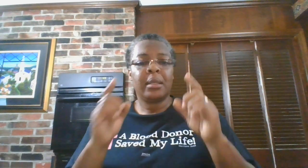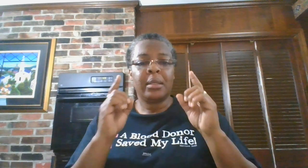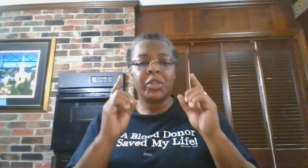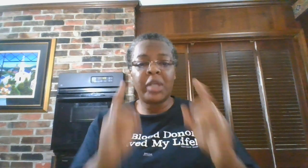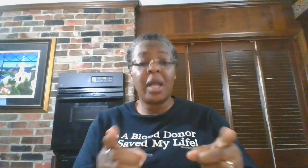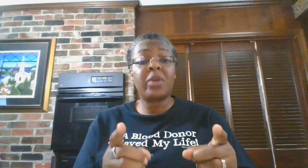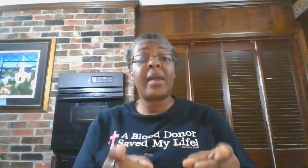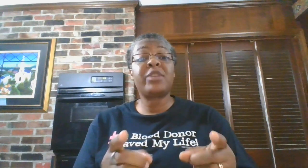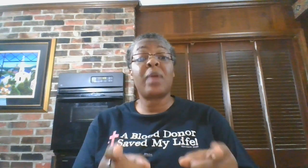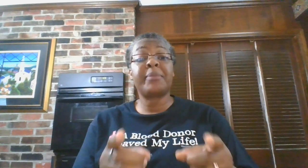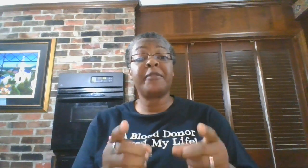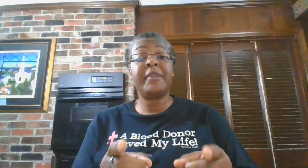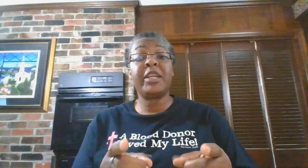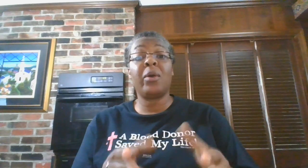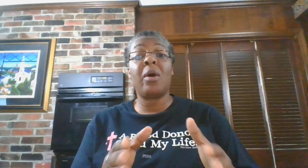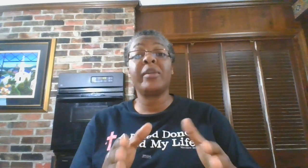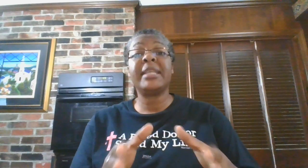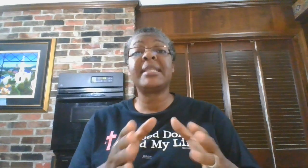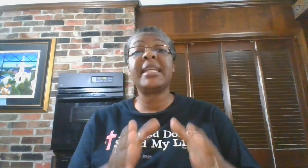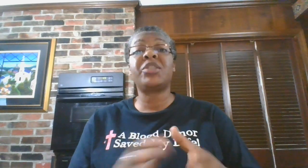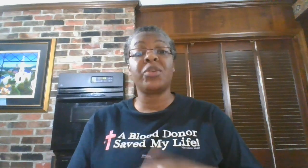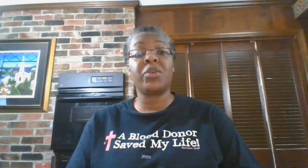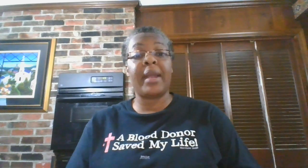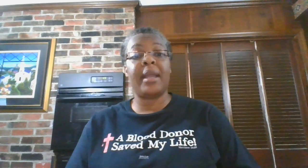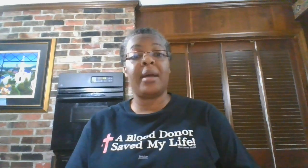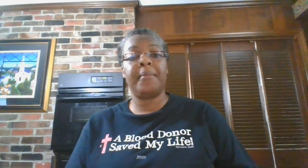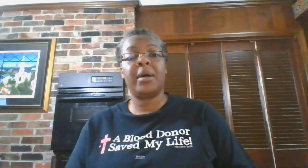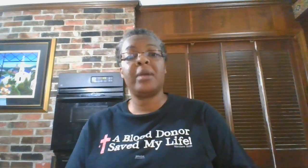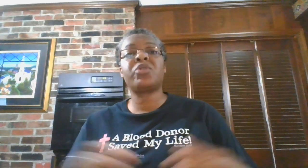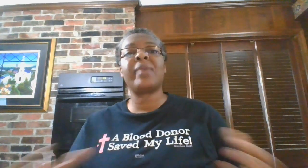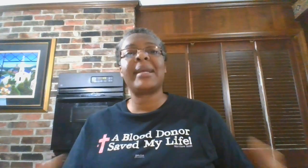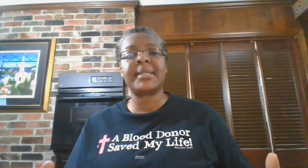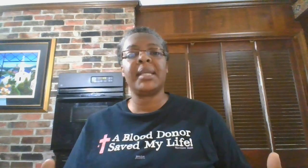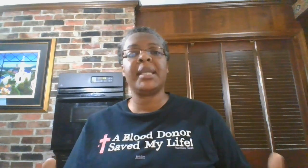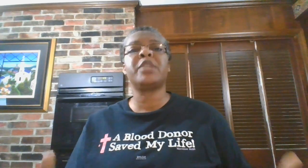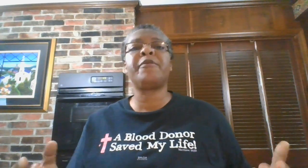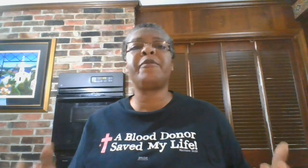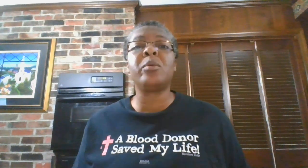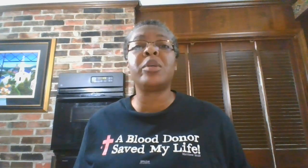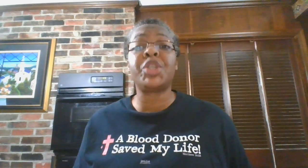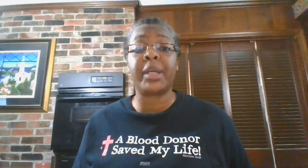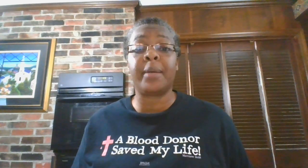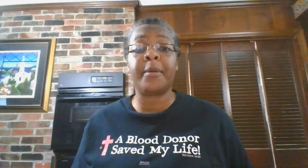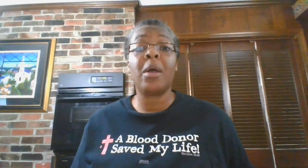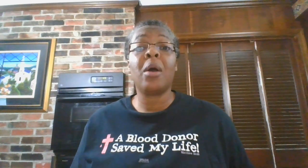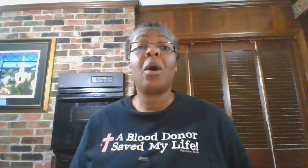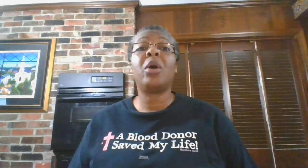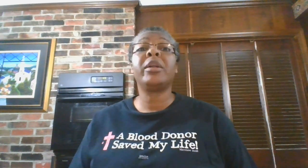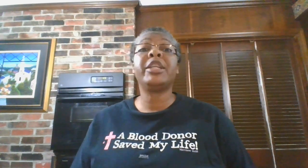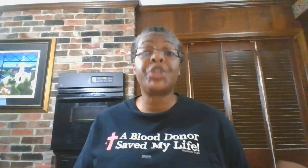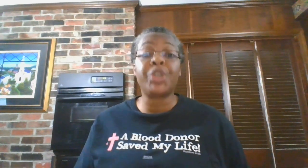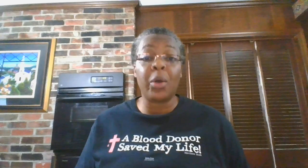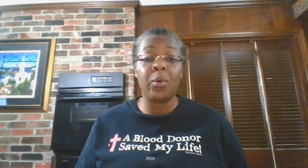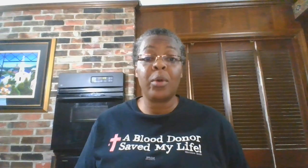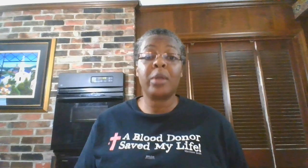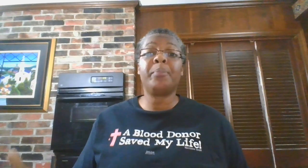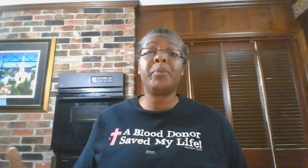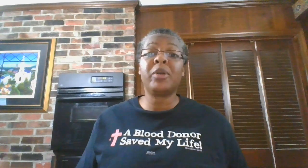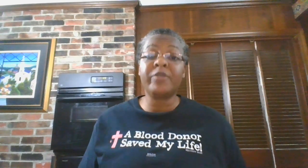John Gray drops a video on his Instagram addressing his viewership on his show, The Book of